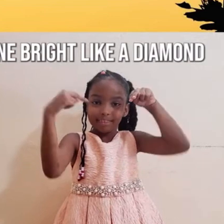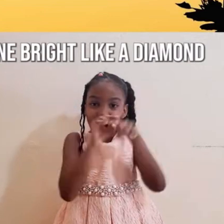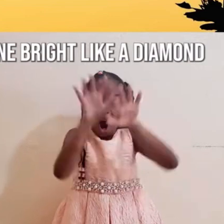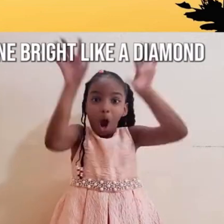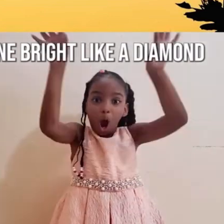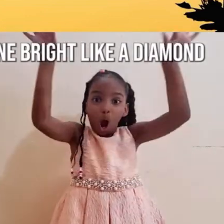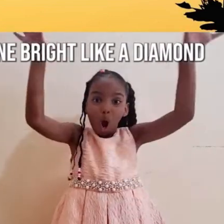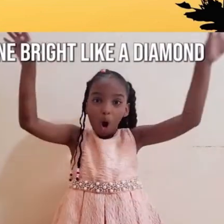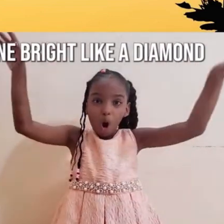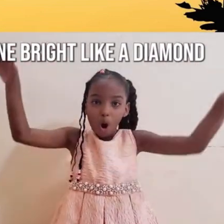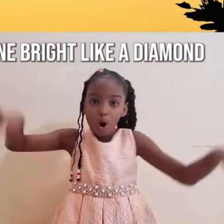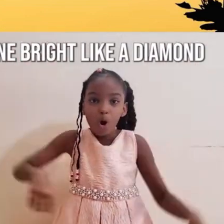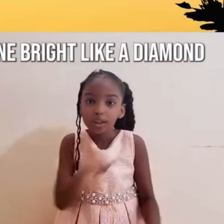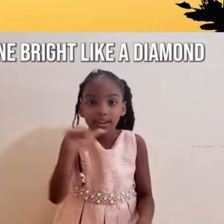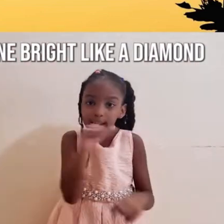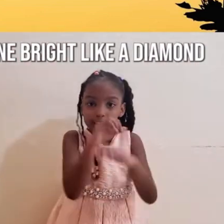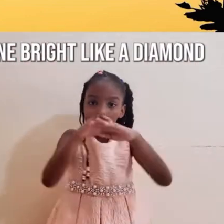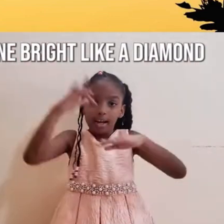diamond